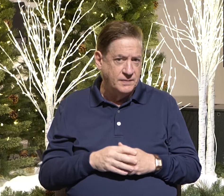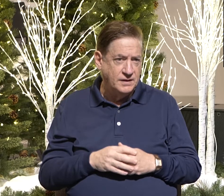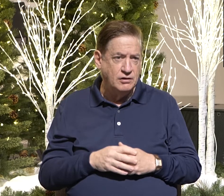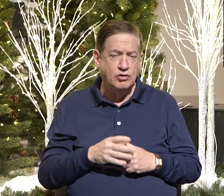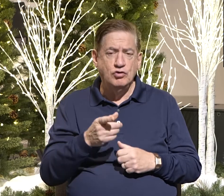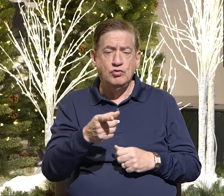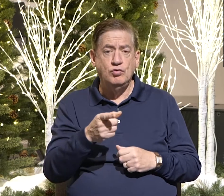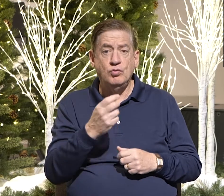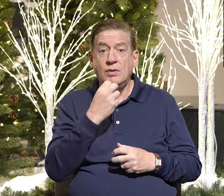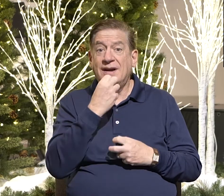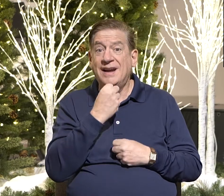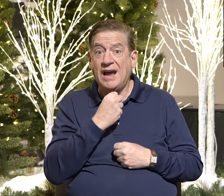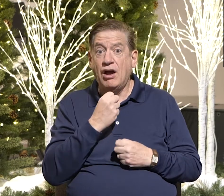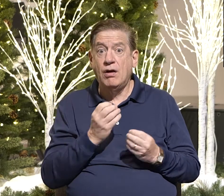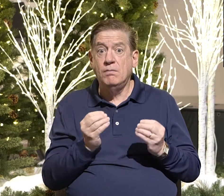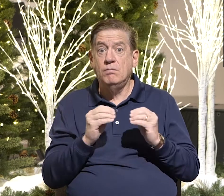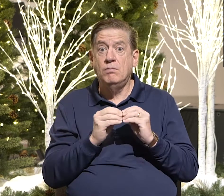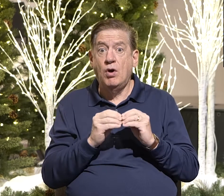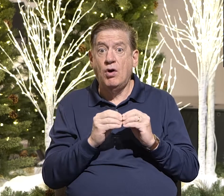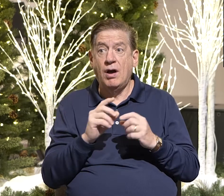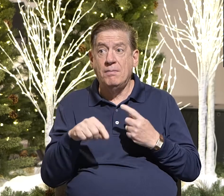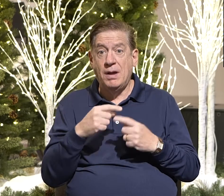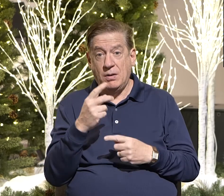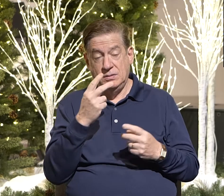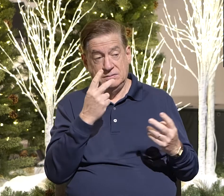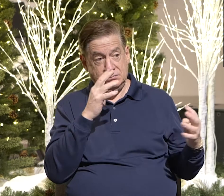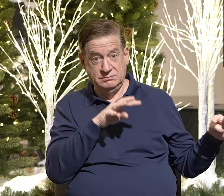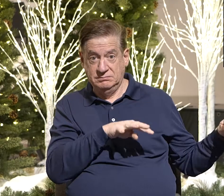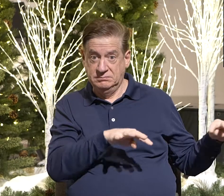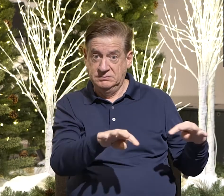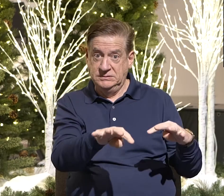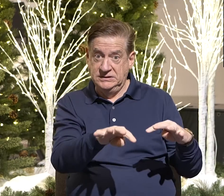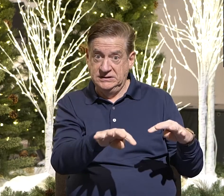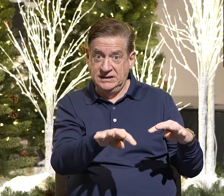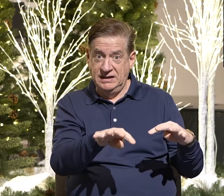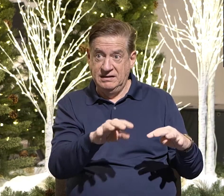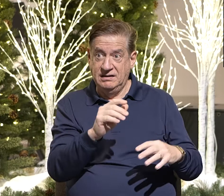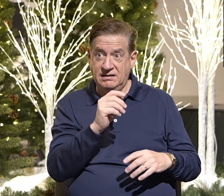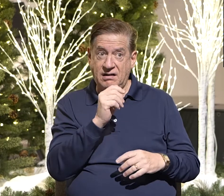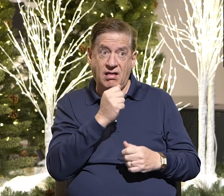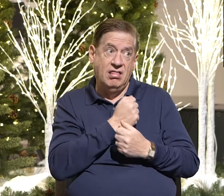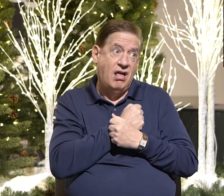Do you care more about being seen as a loving and tolerant person?